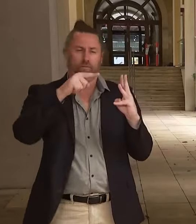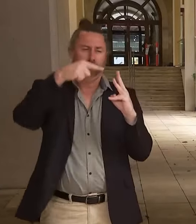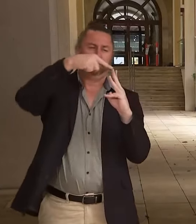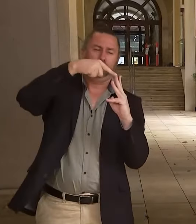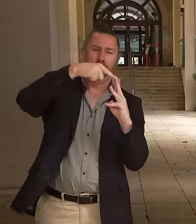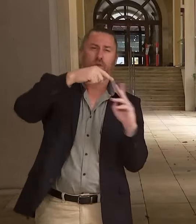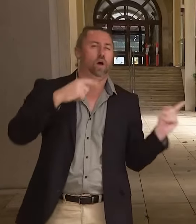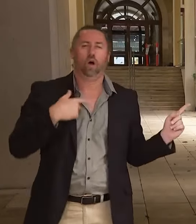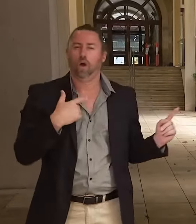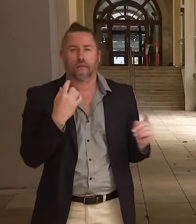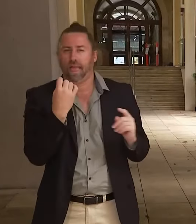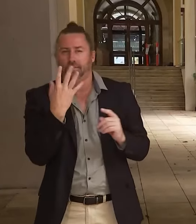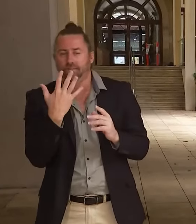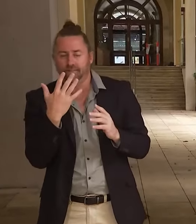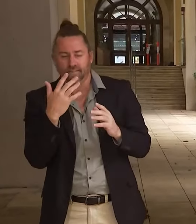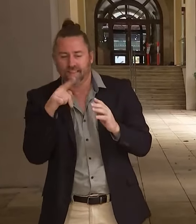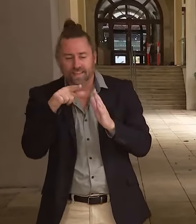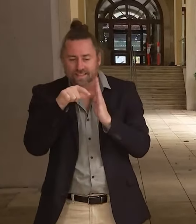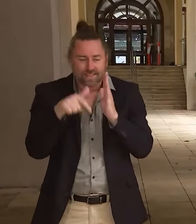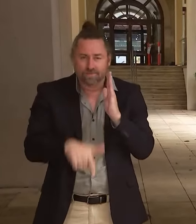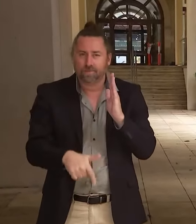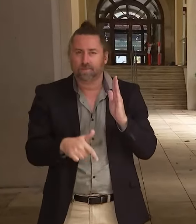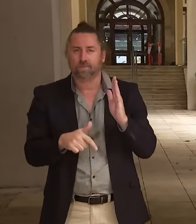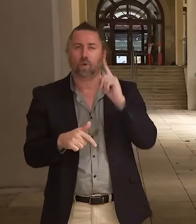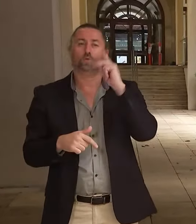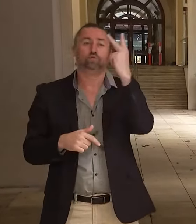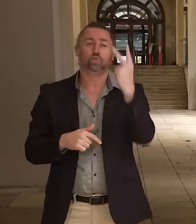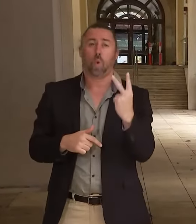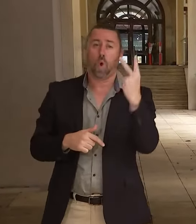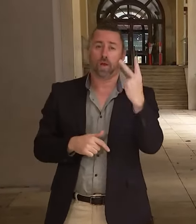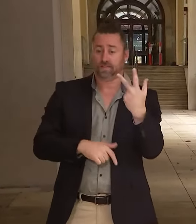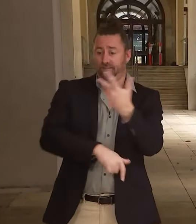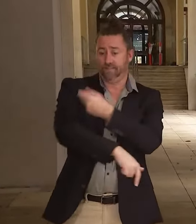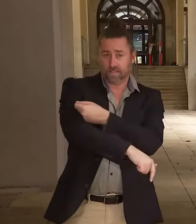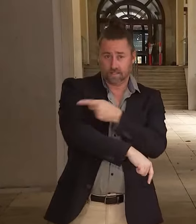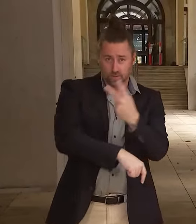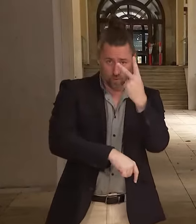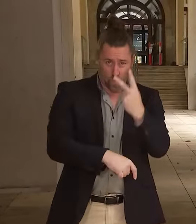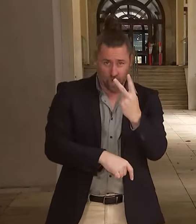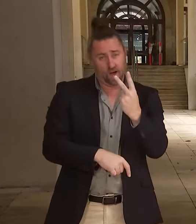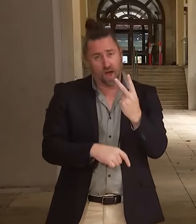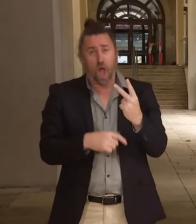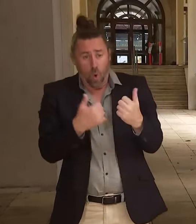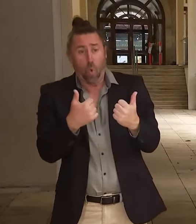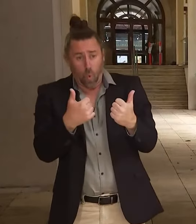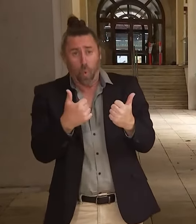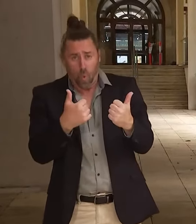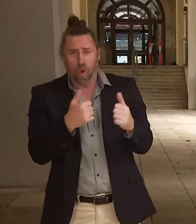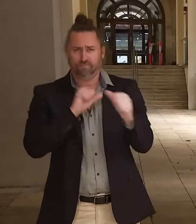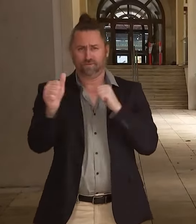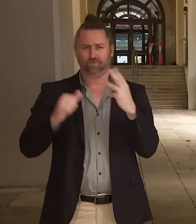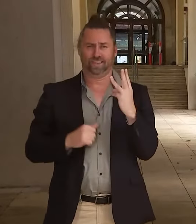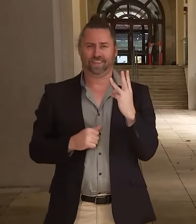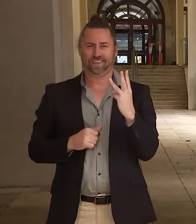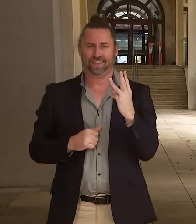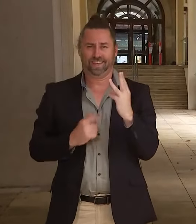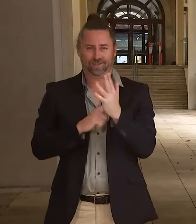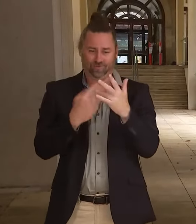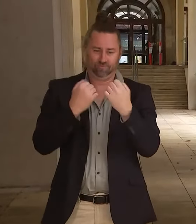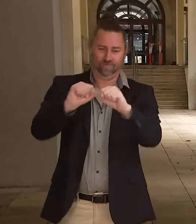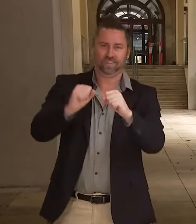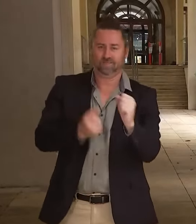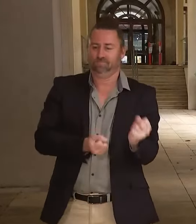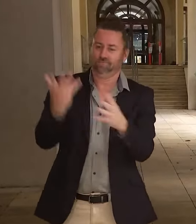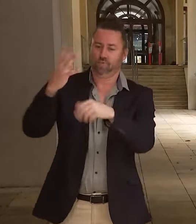We haven't looked at that those data in detail. We know that double vaccination is not as good as triple vaccination in terms of preventing hospitalisation